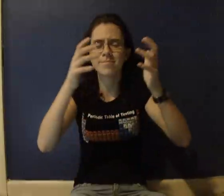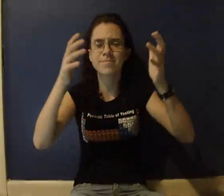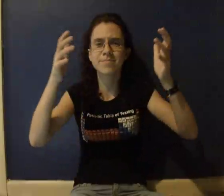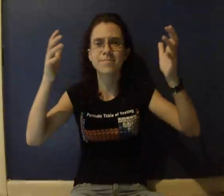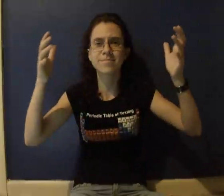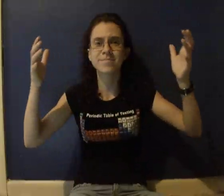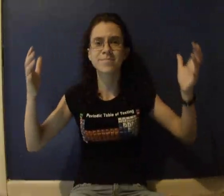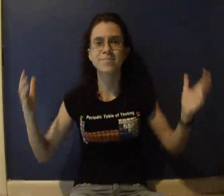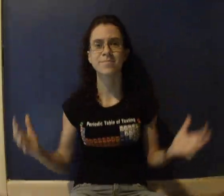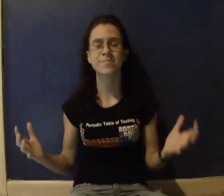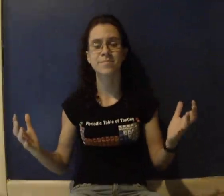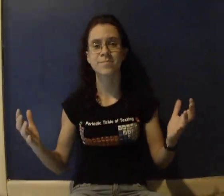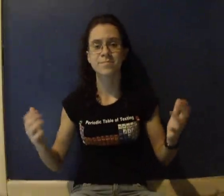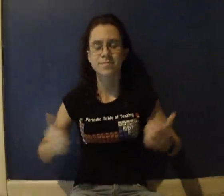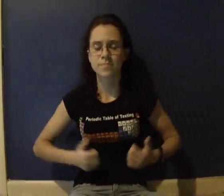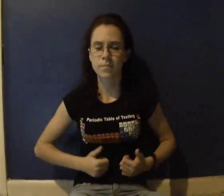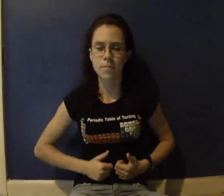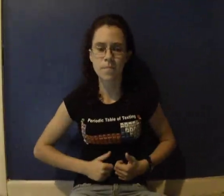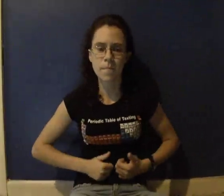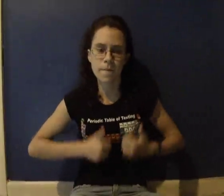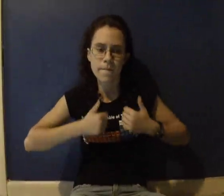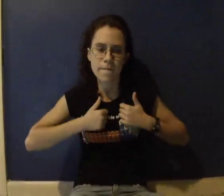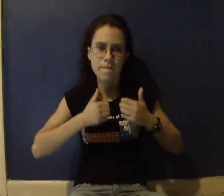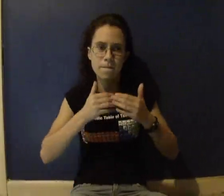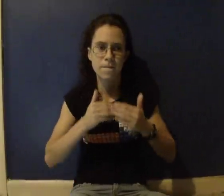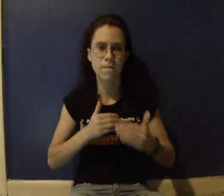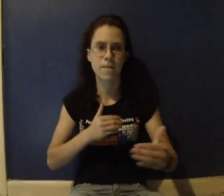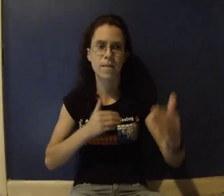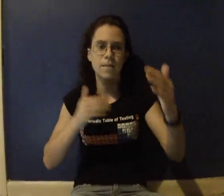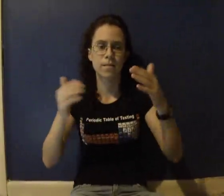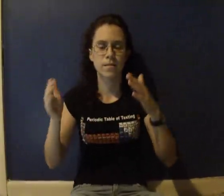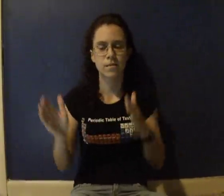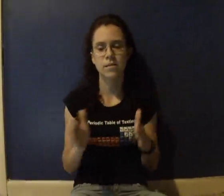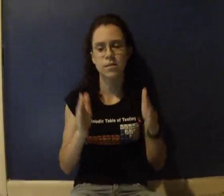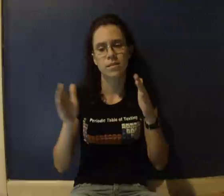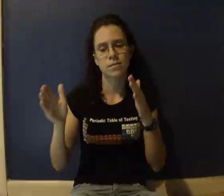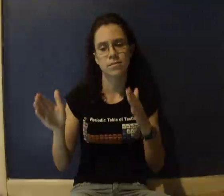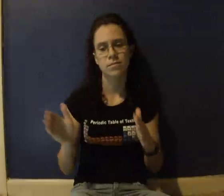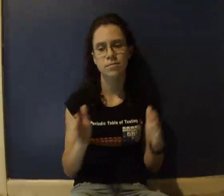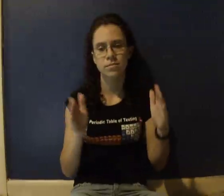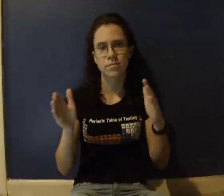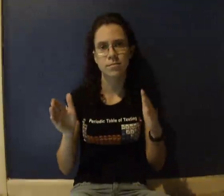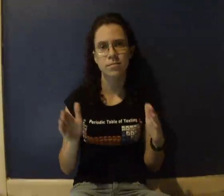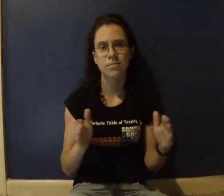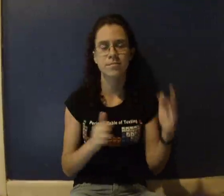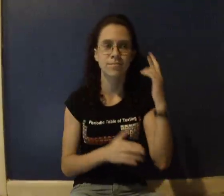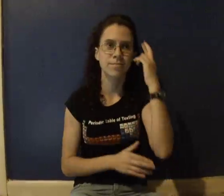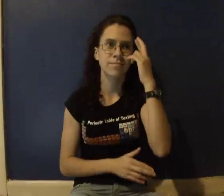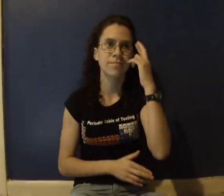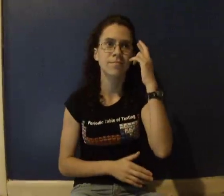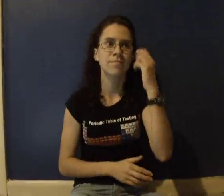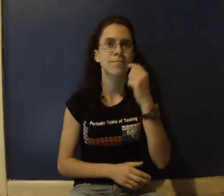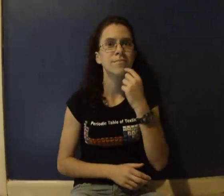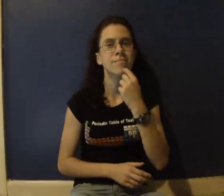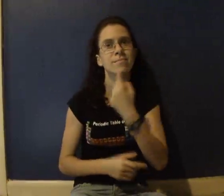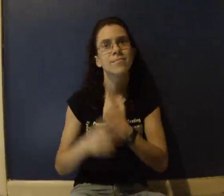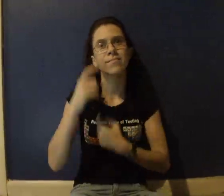fun And there's so out the best of my life And you've